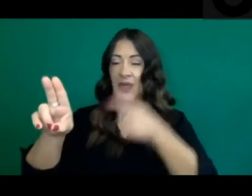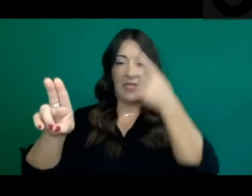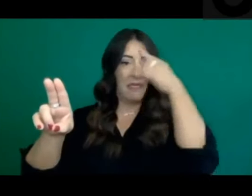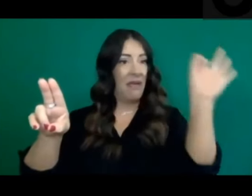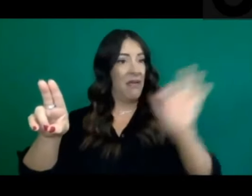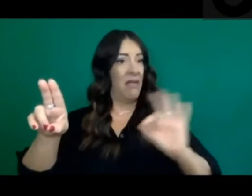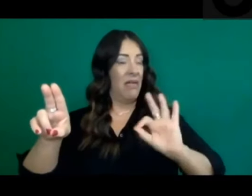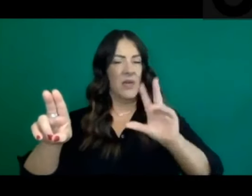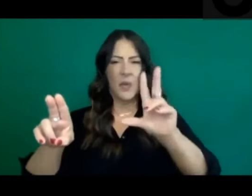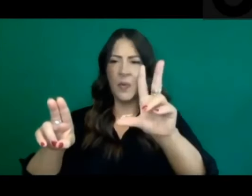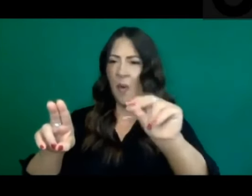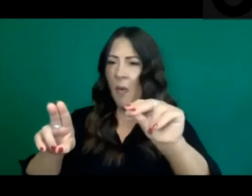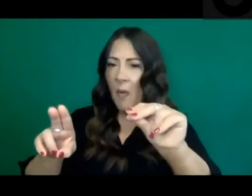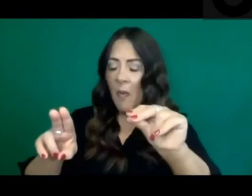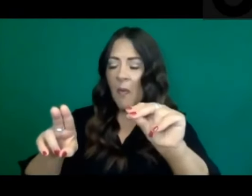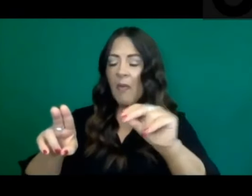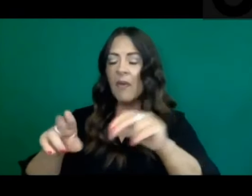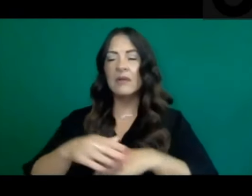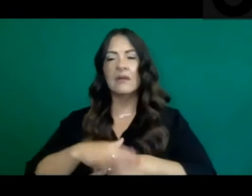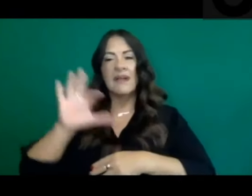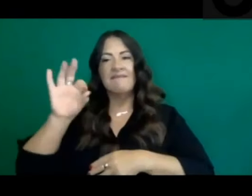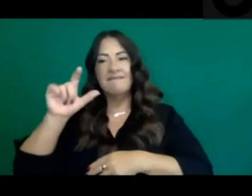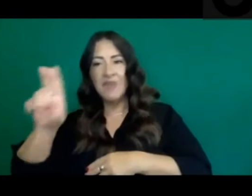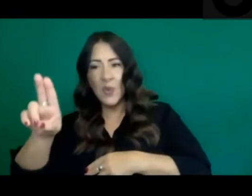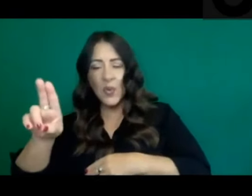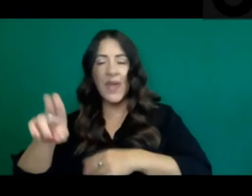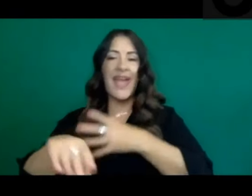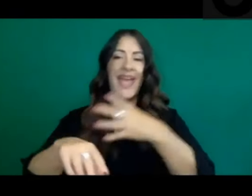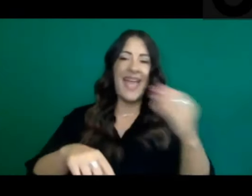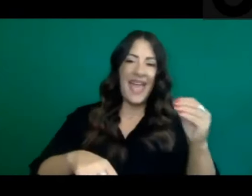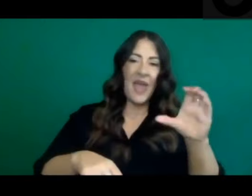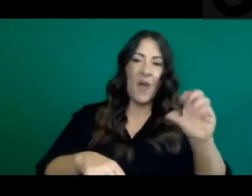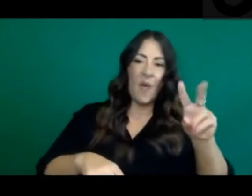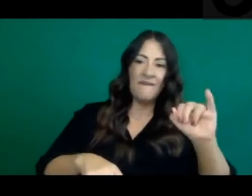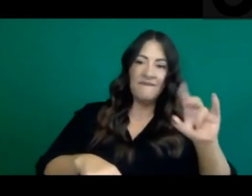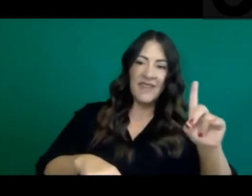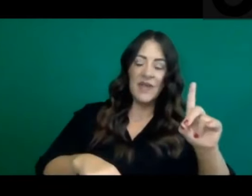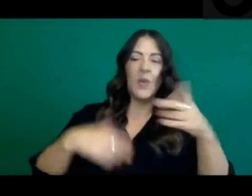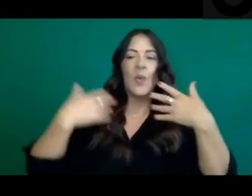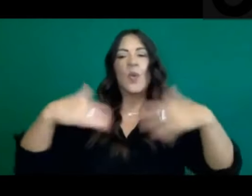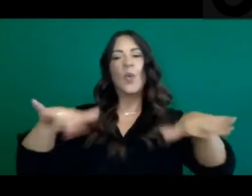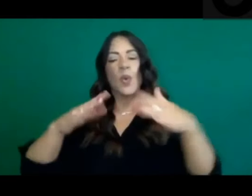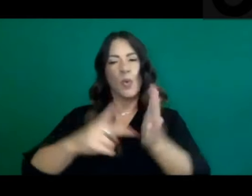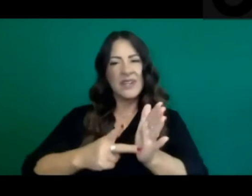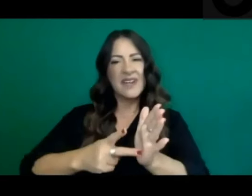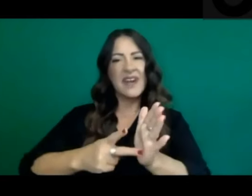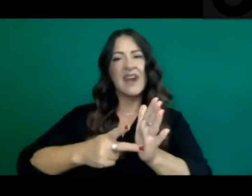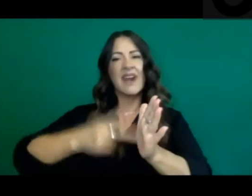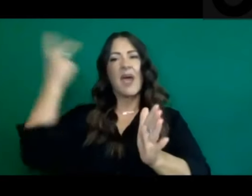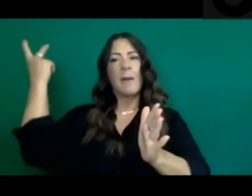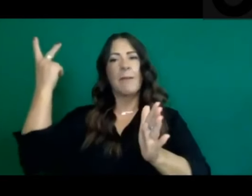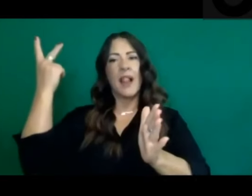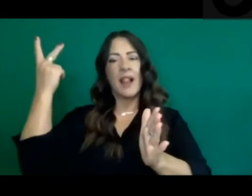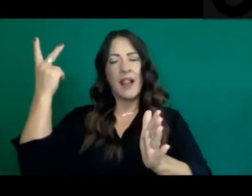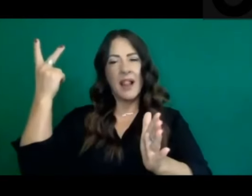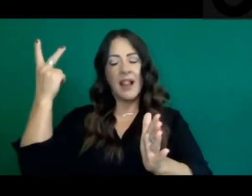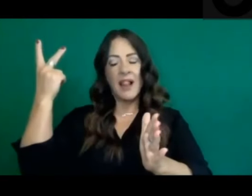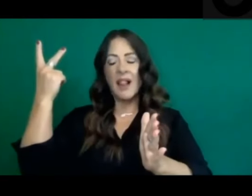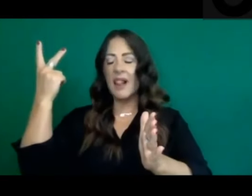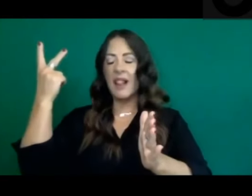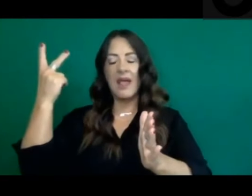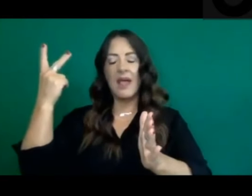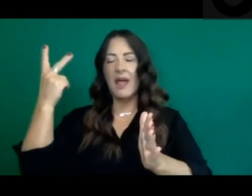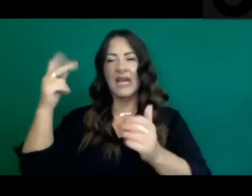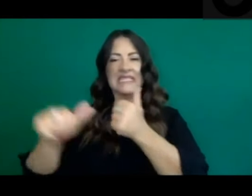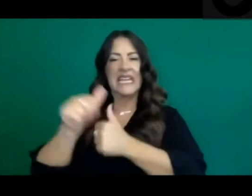flu and COVID create a doubly risky